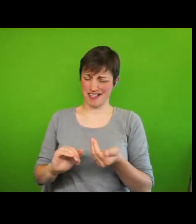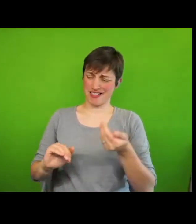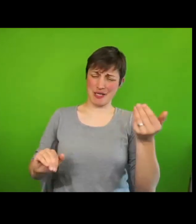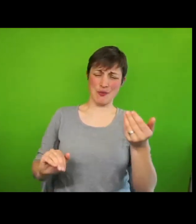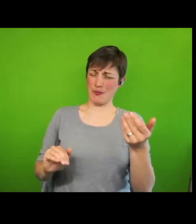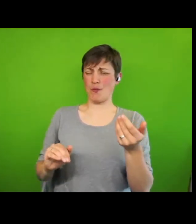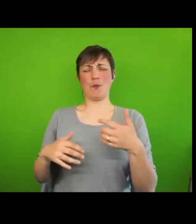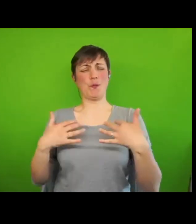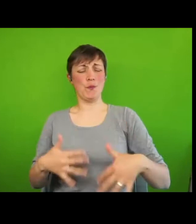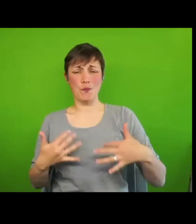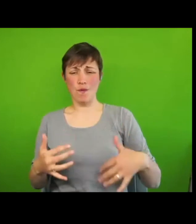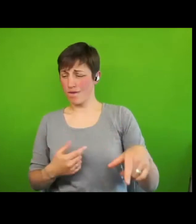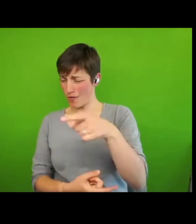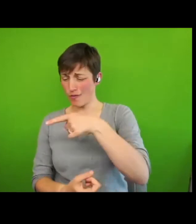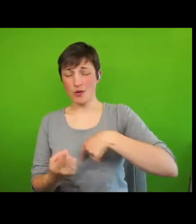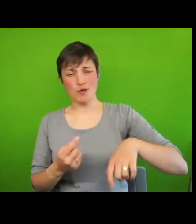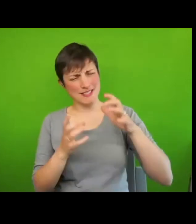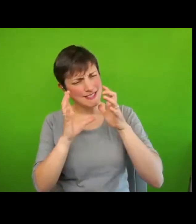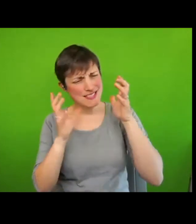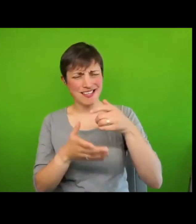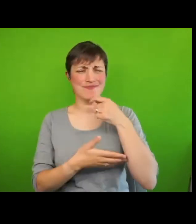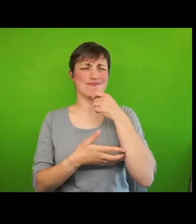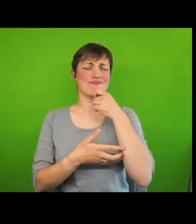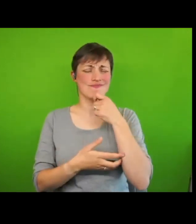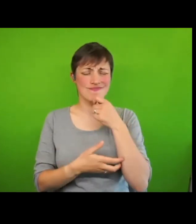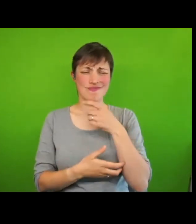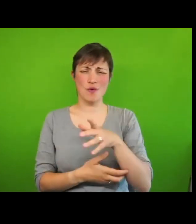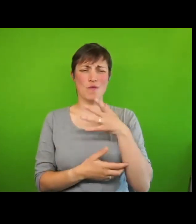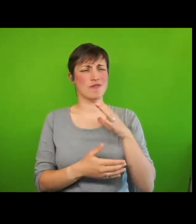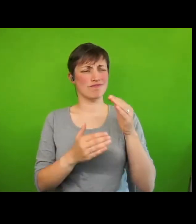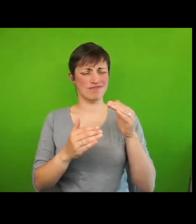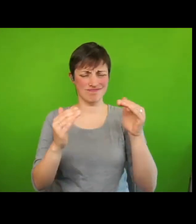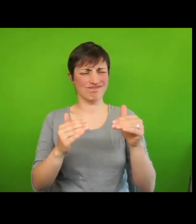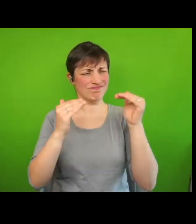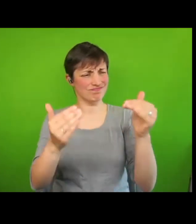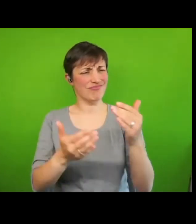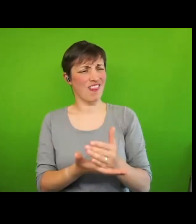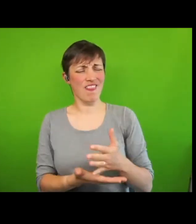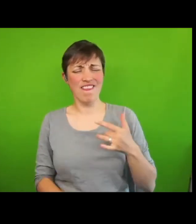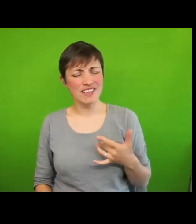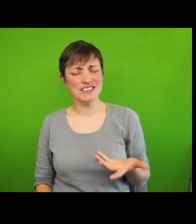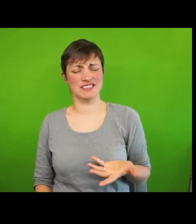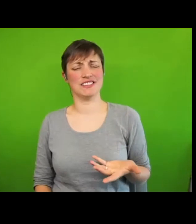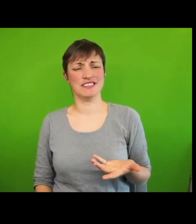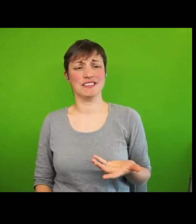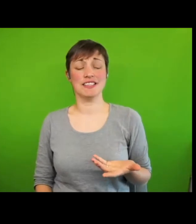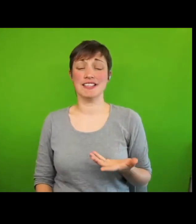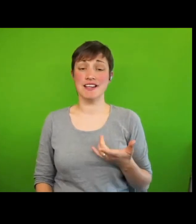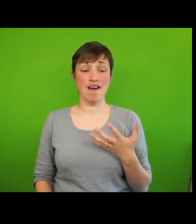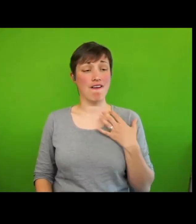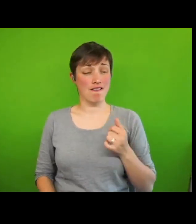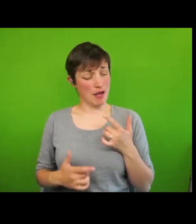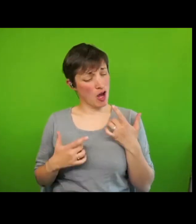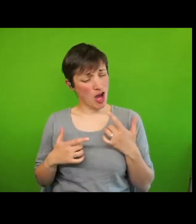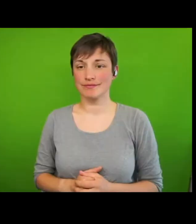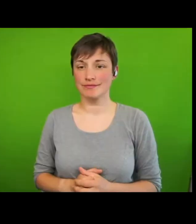concerned about the human rights of a decent standard of living. There is an urgency to the situation